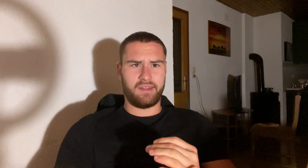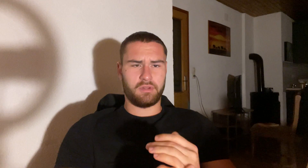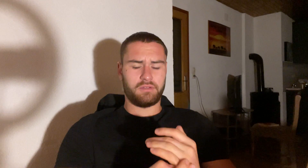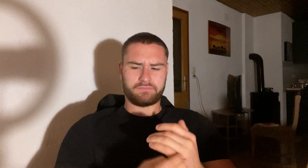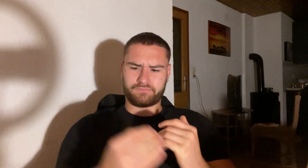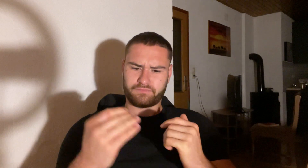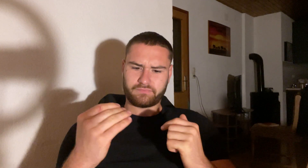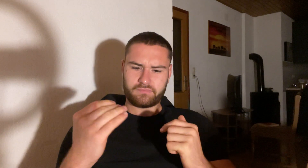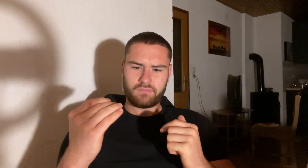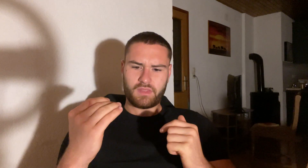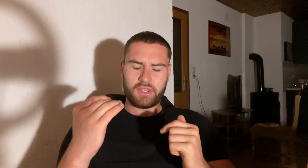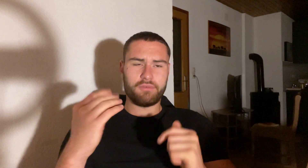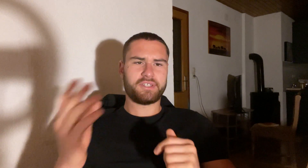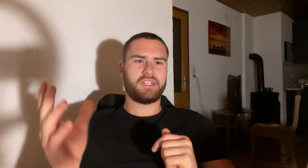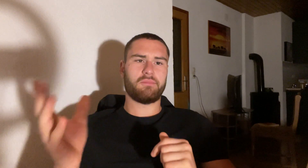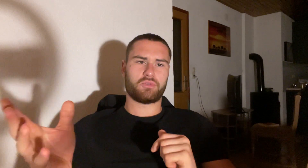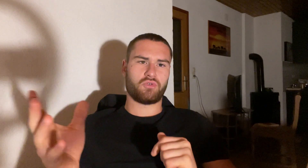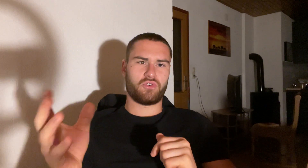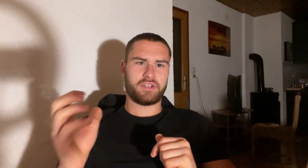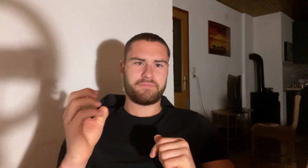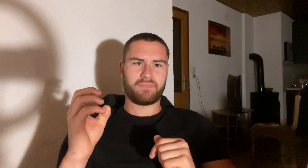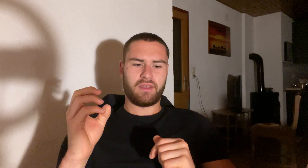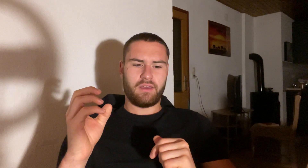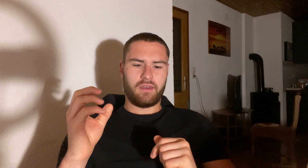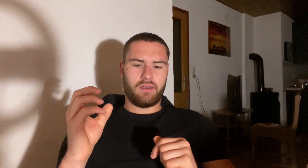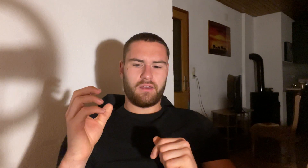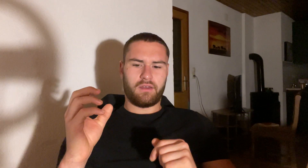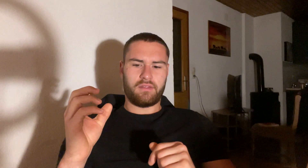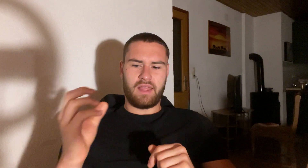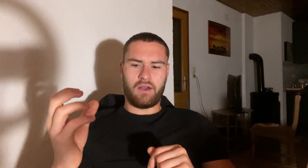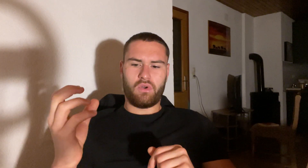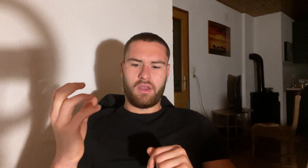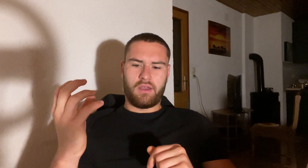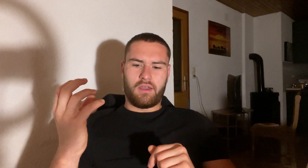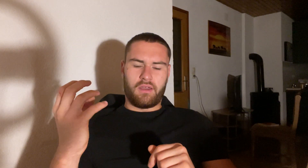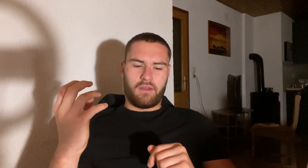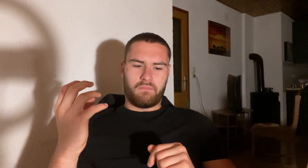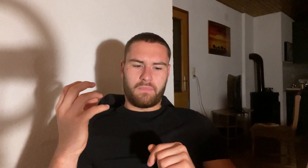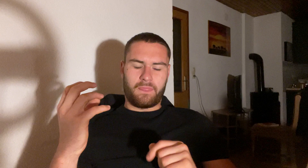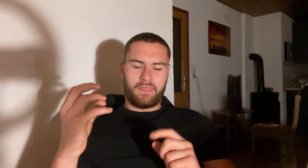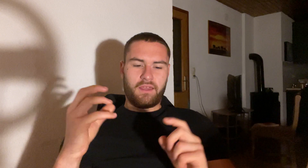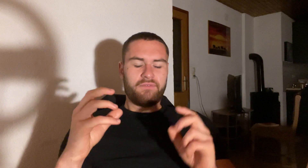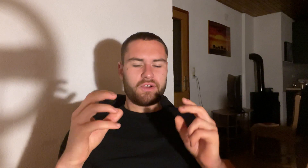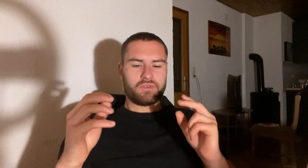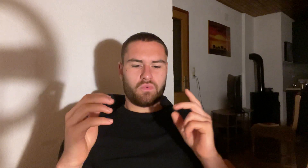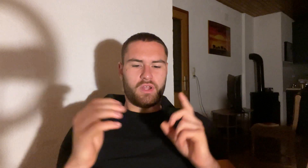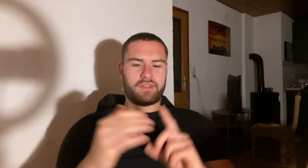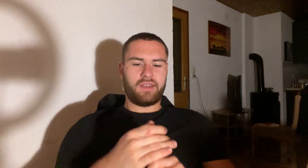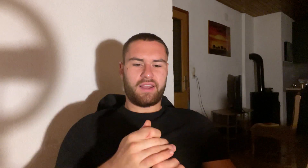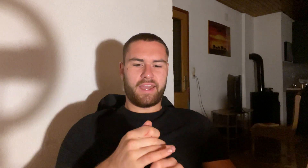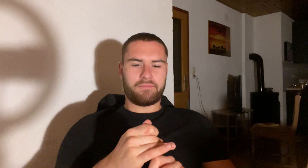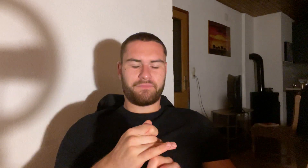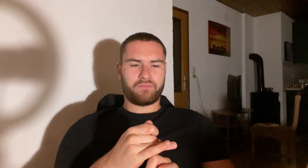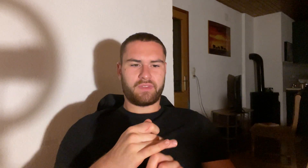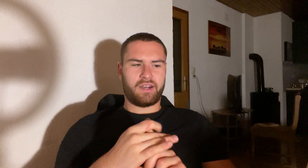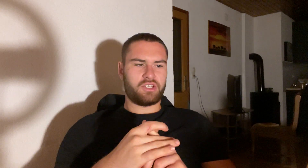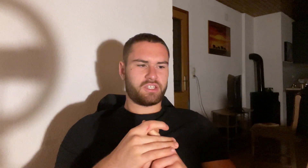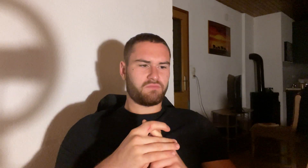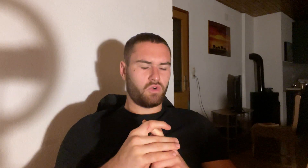animal you will see the most progress now if there is one thing again that I just wanted